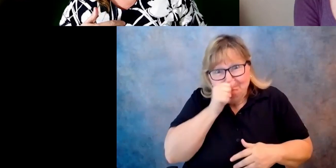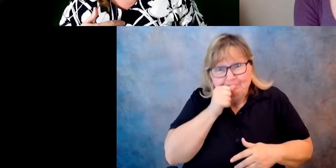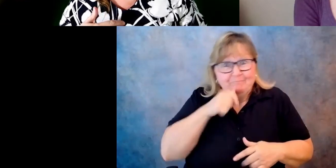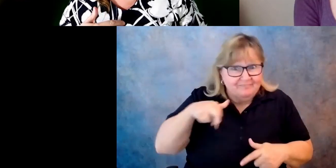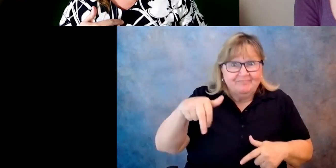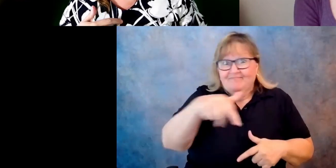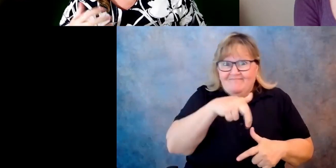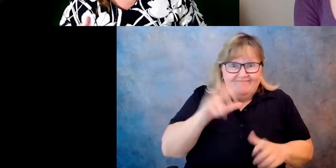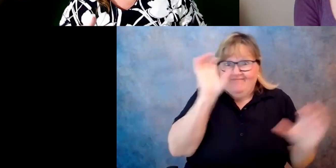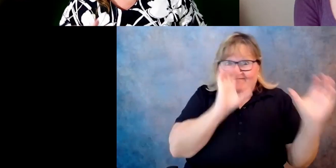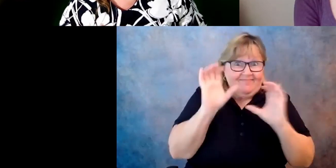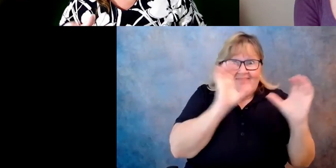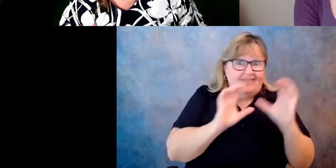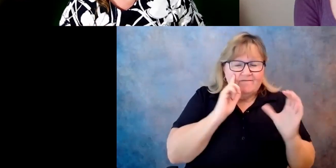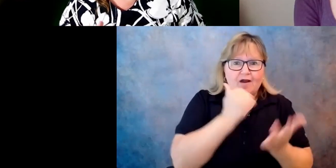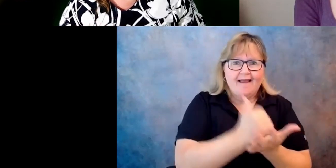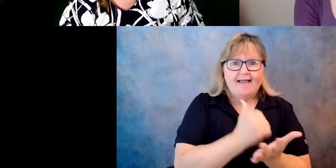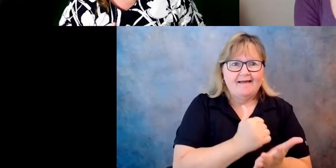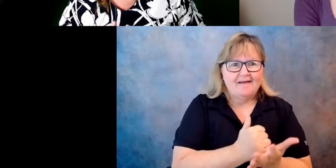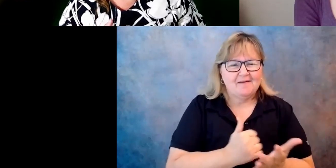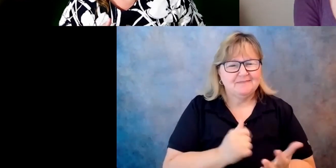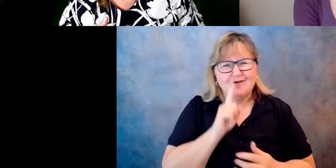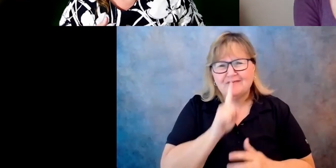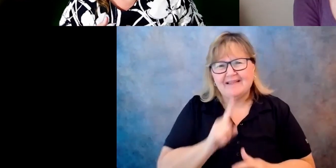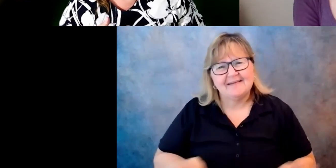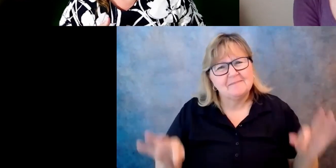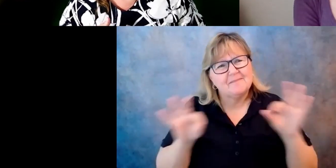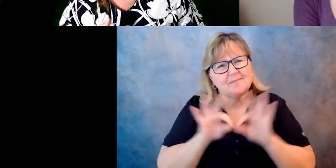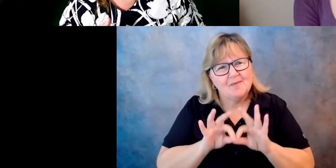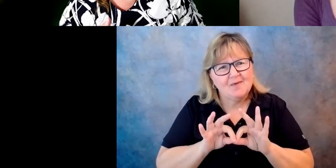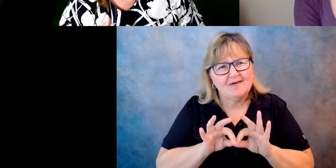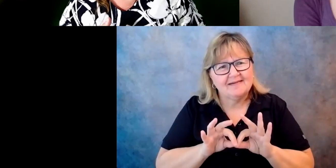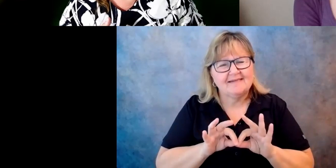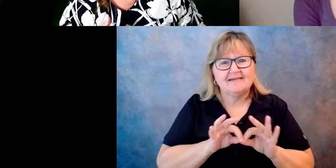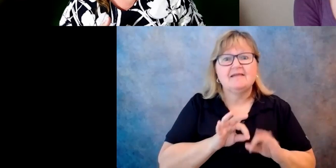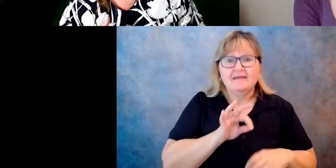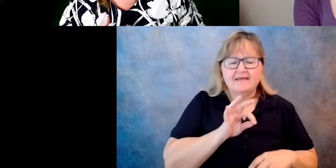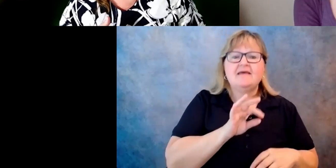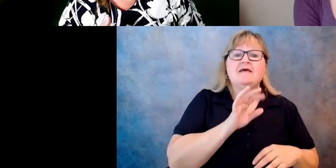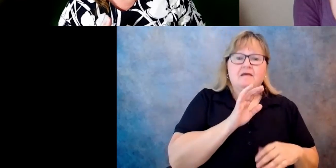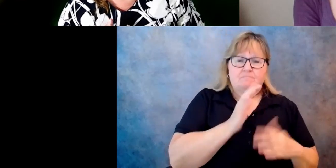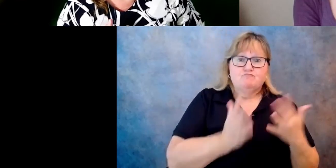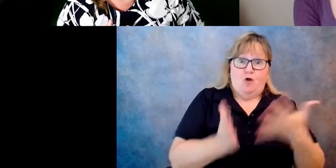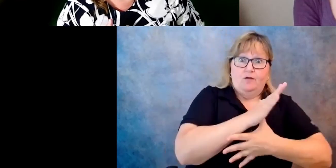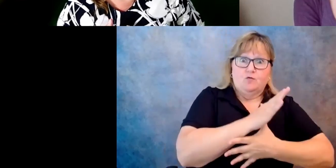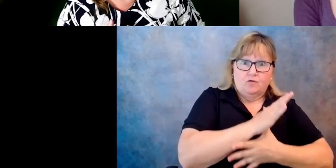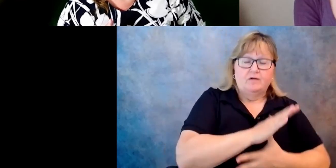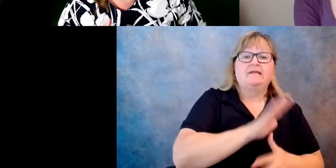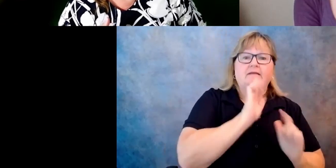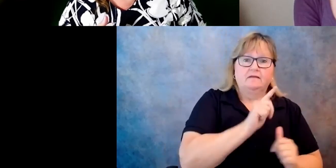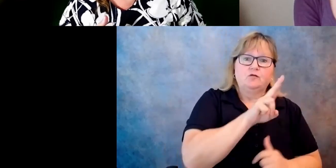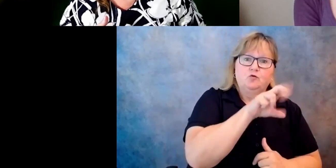you know, need to be prioritized after us citizens and us green card holders.